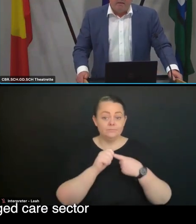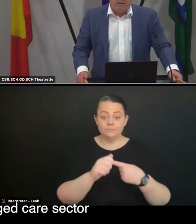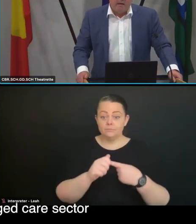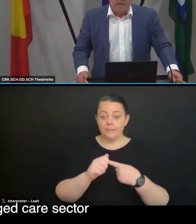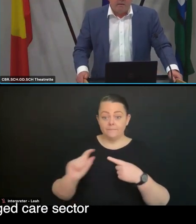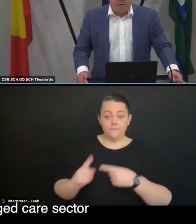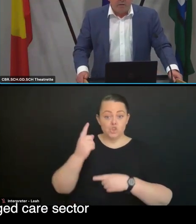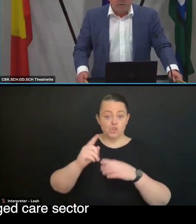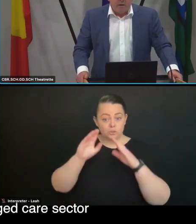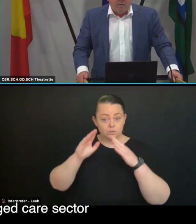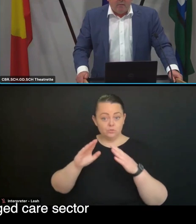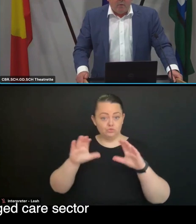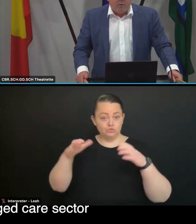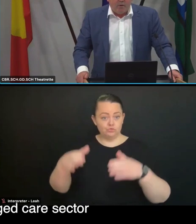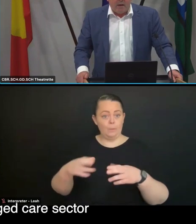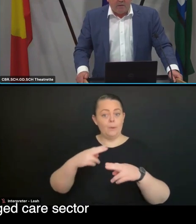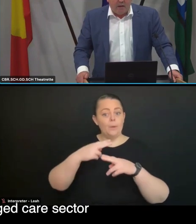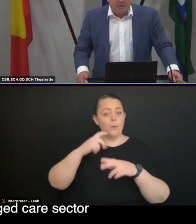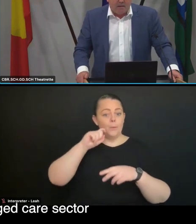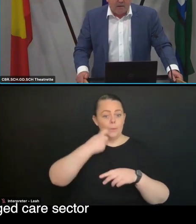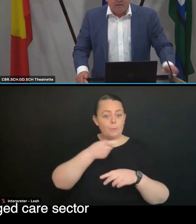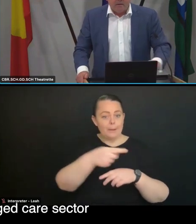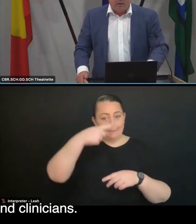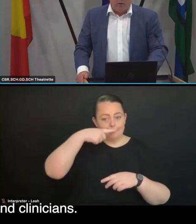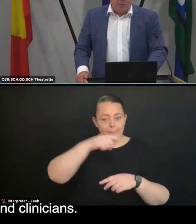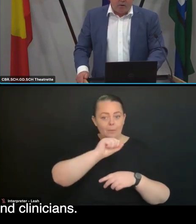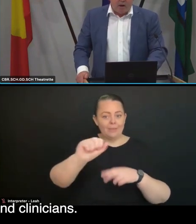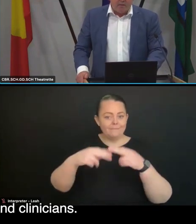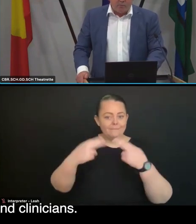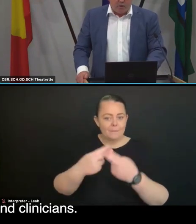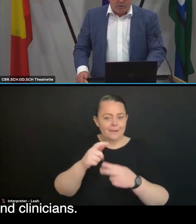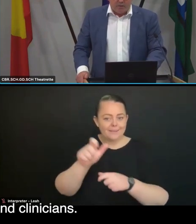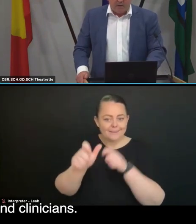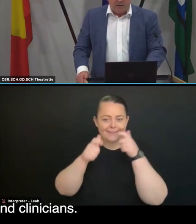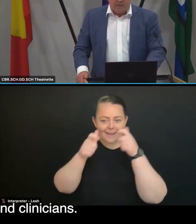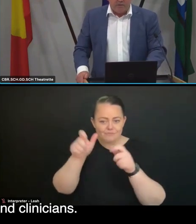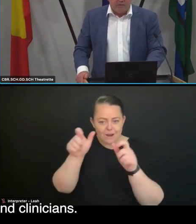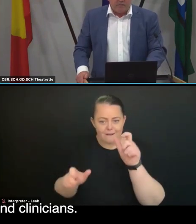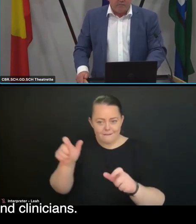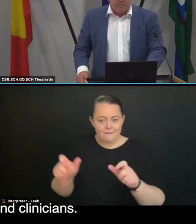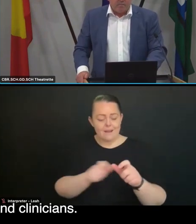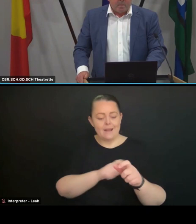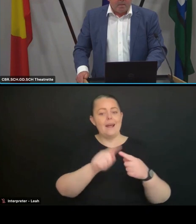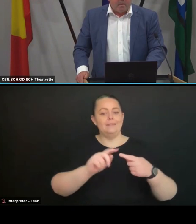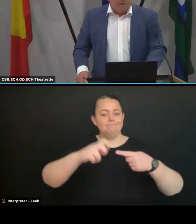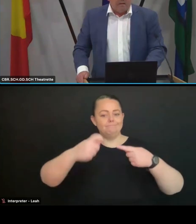and the second series for the aged care sector, including providers, workers and clinicians.